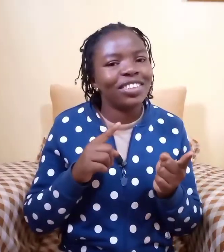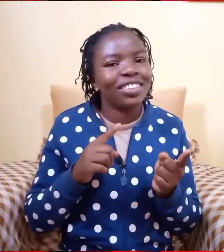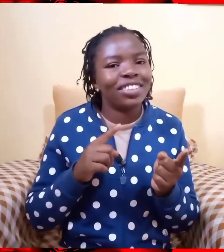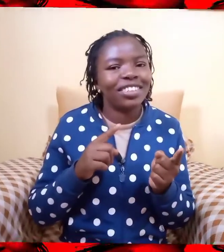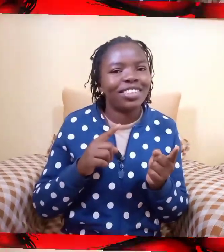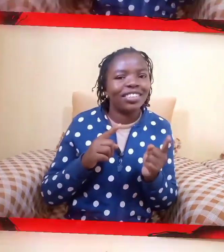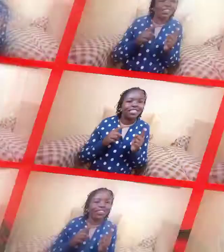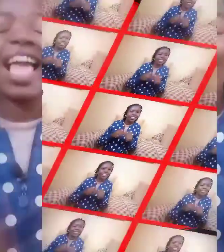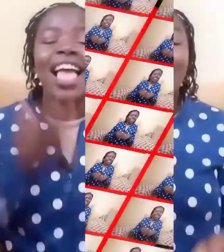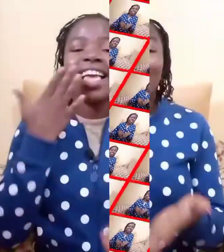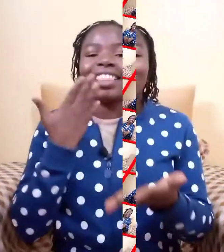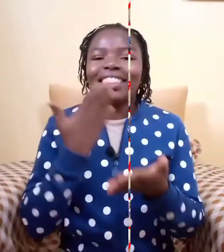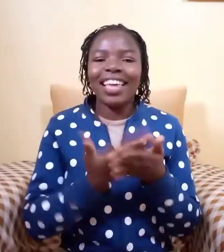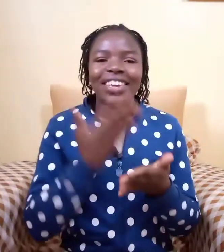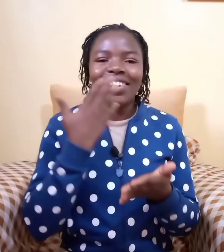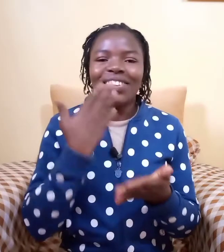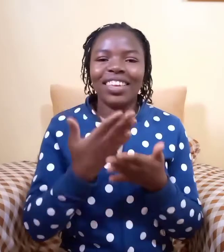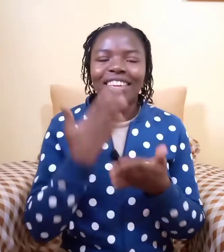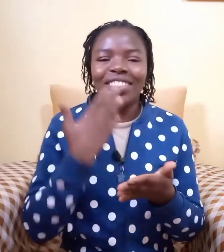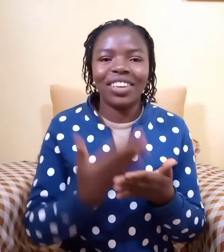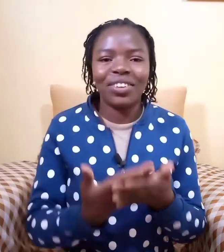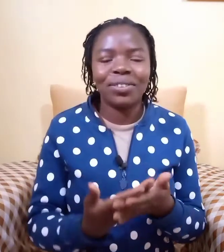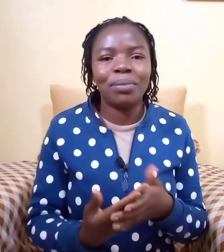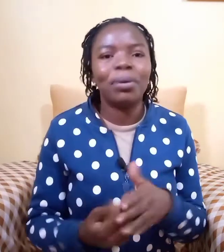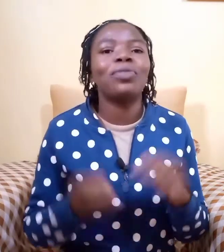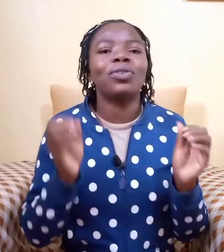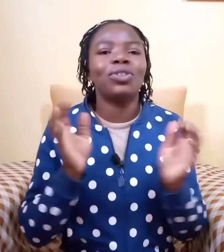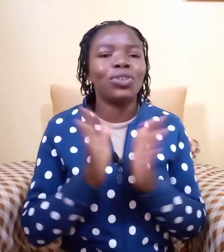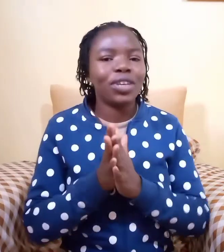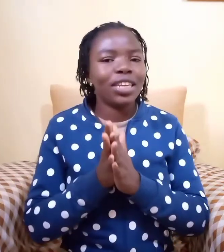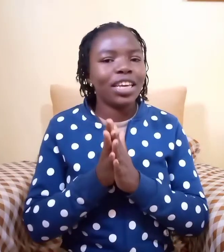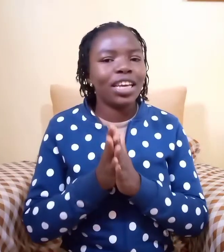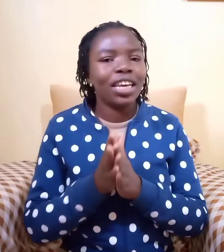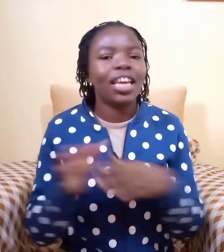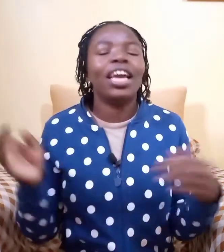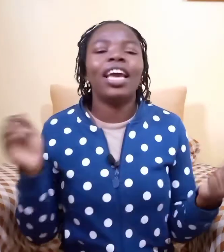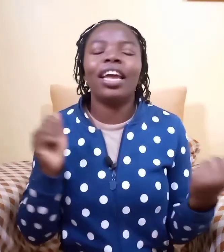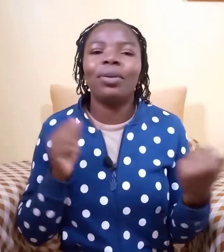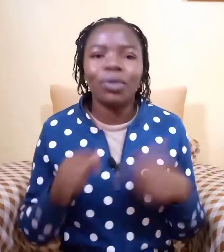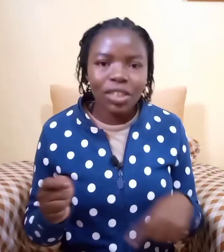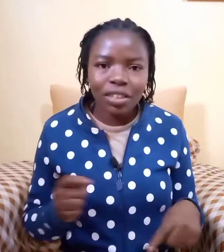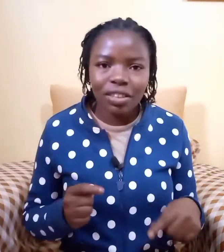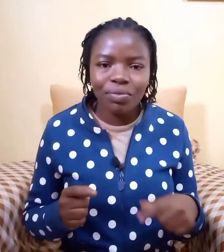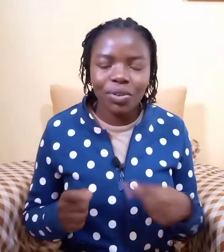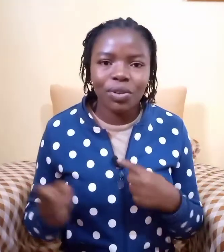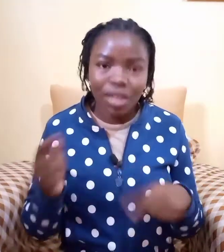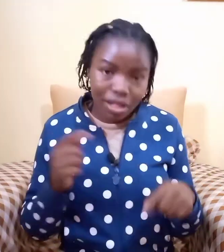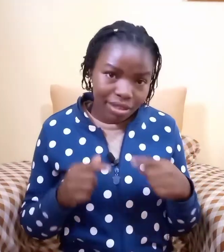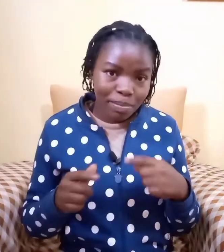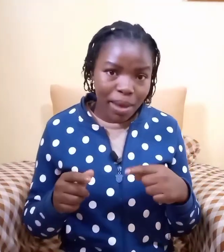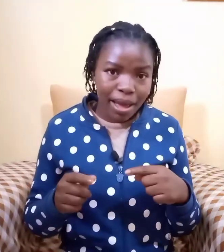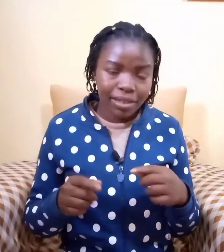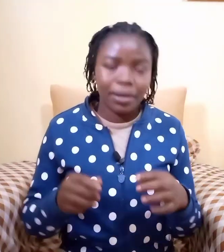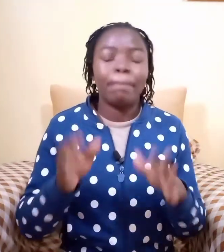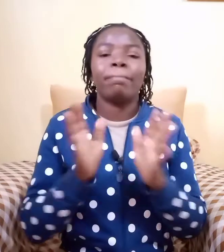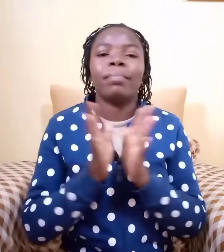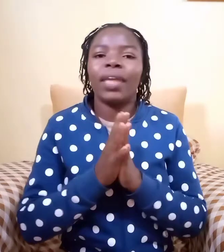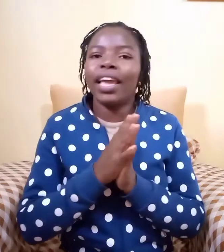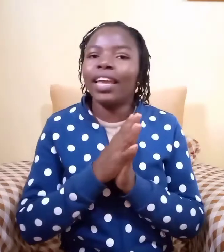thank you thank you thank you so much for joining and watching this video till this part and